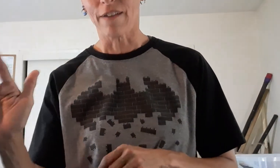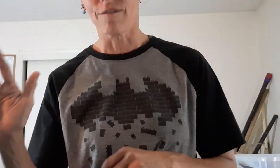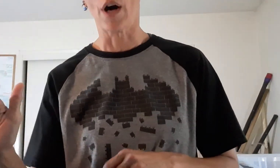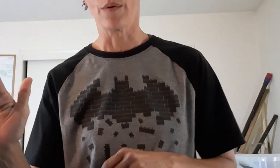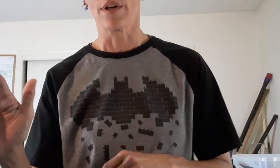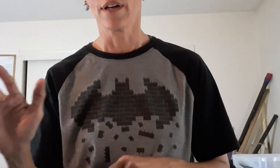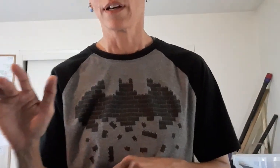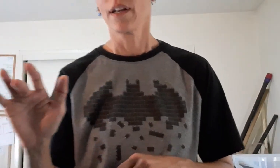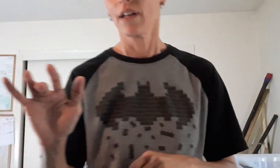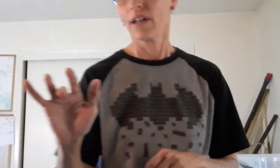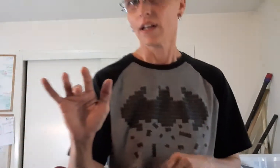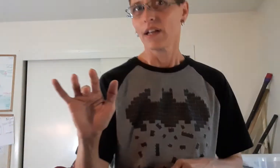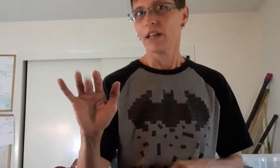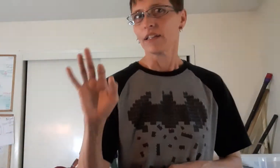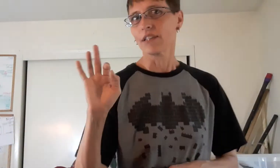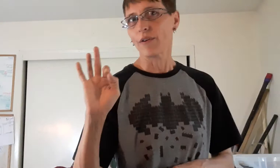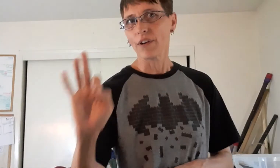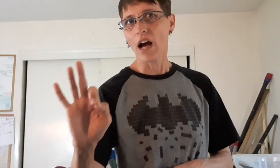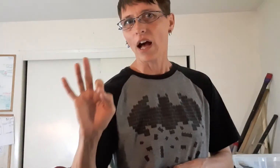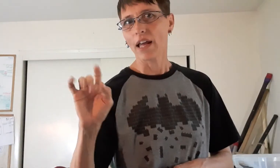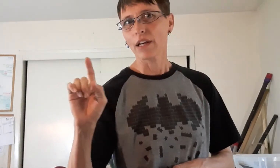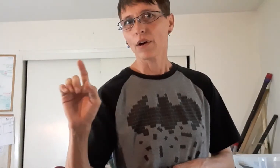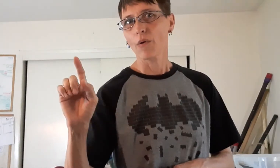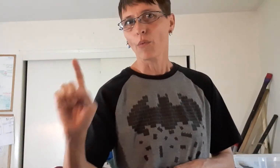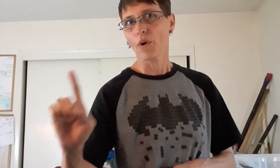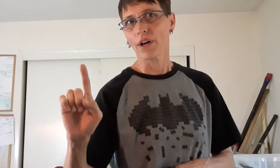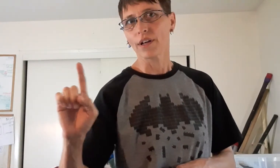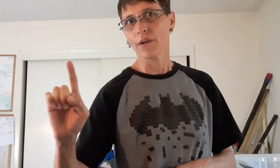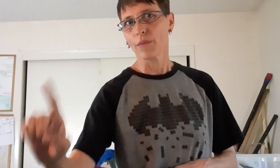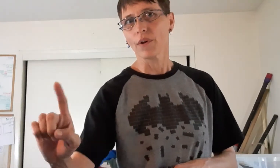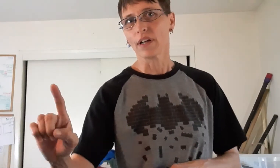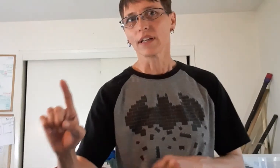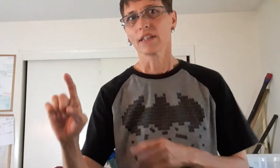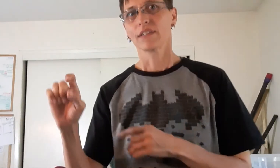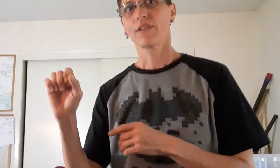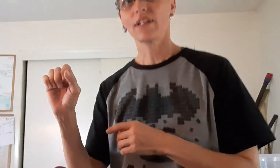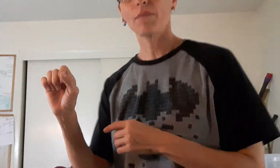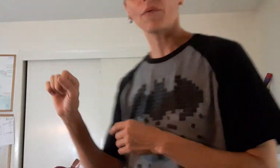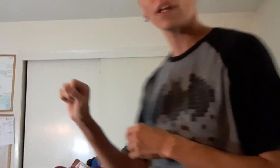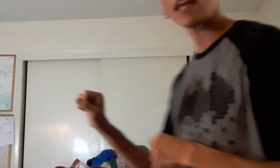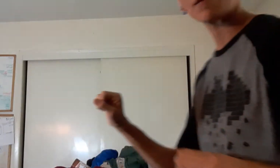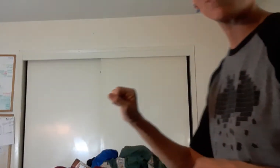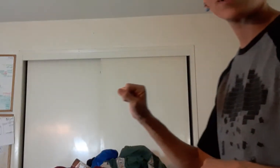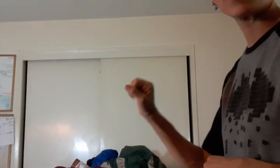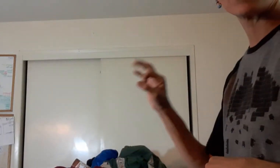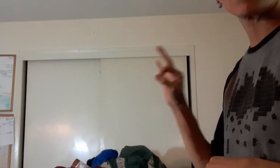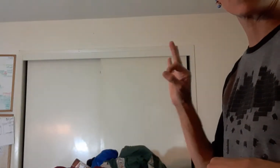a phone. So 9-1-1. It's the only time we really like punch numbers.